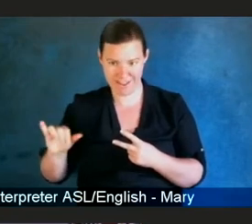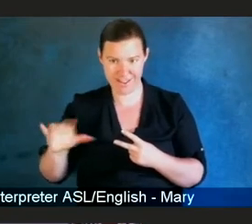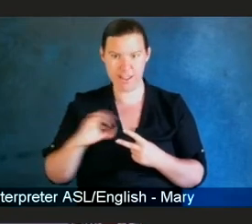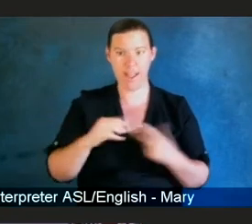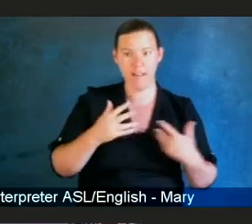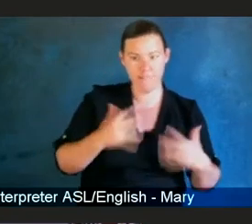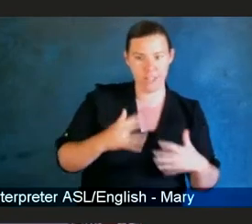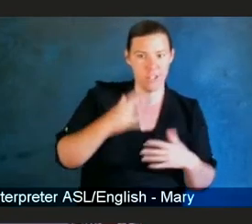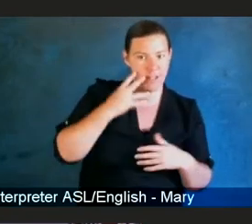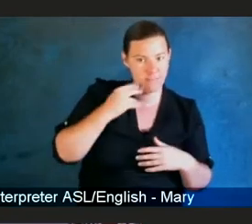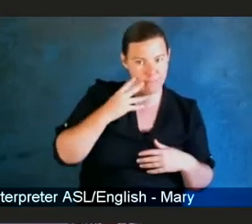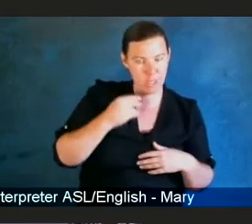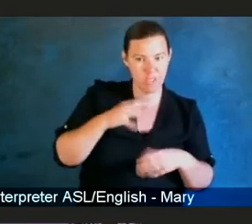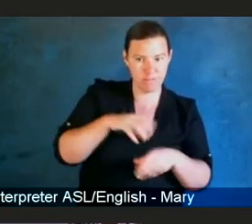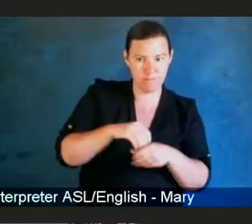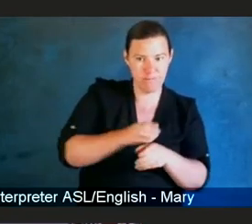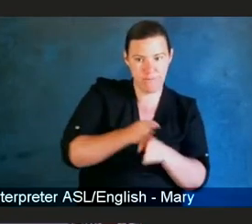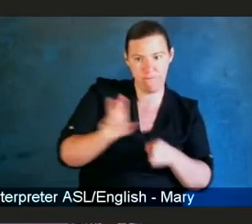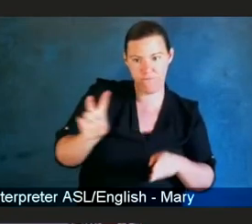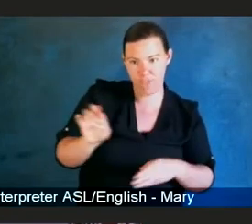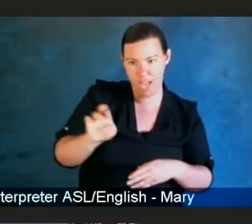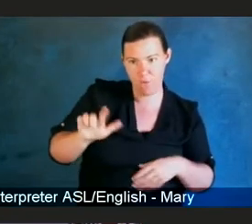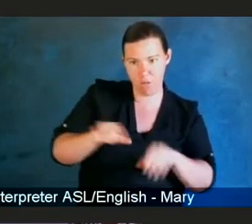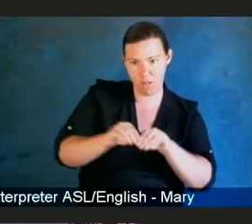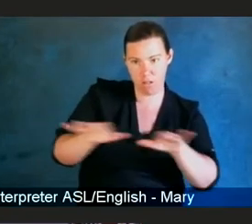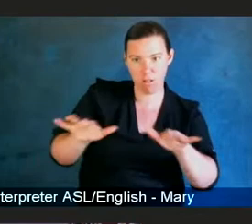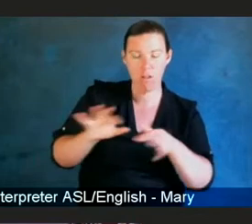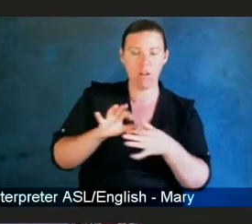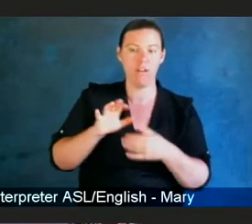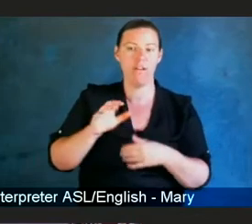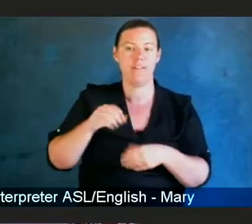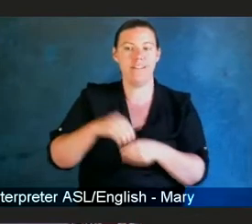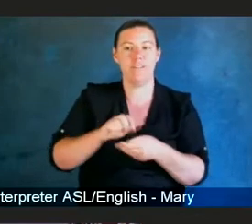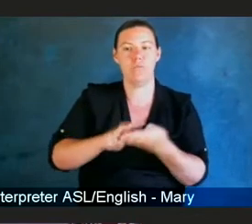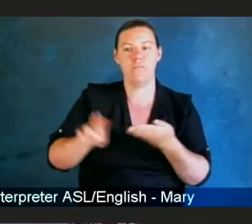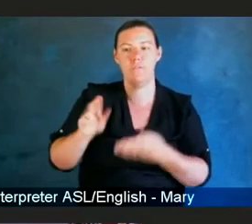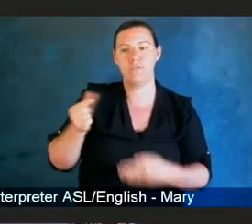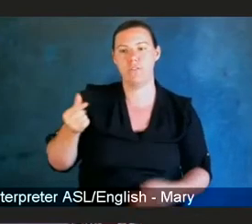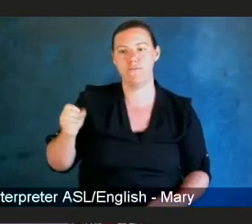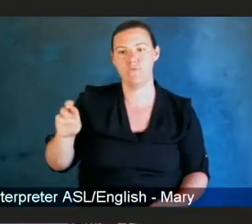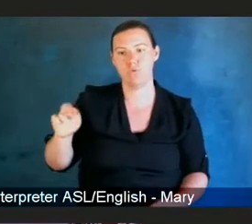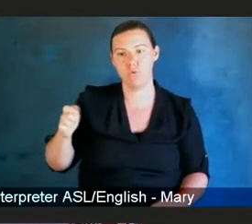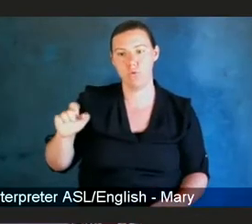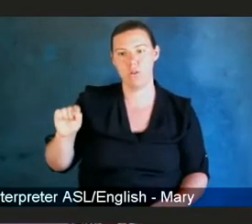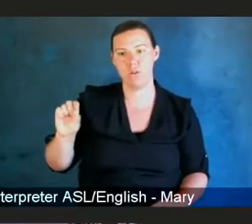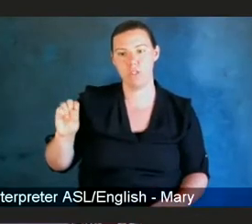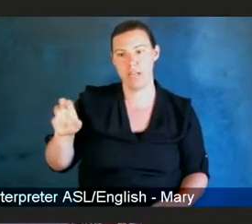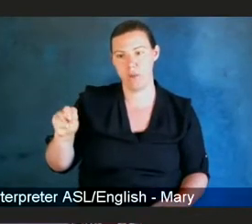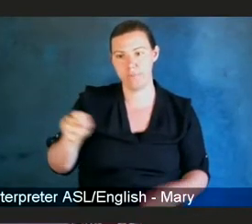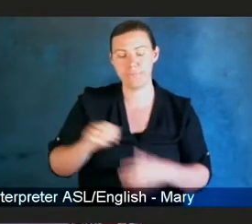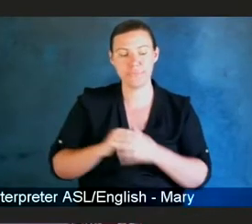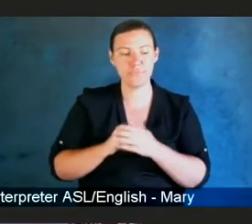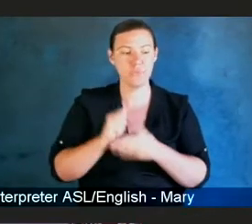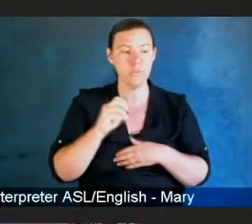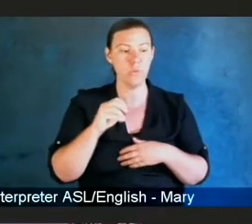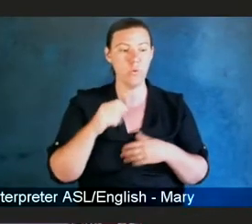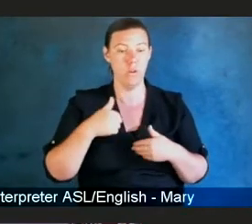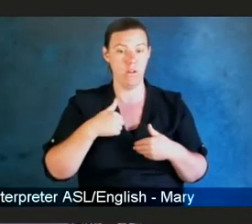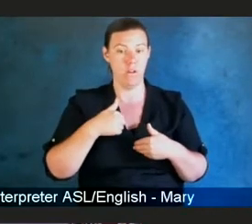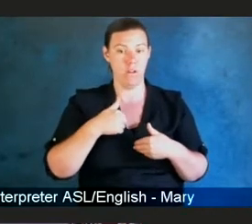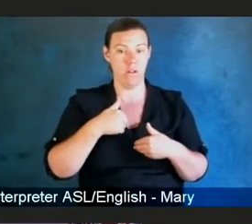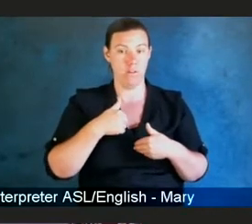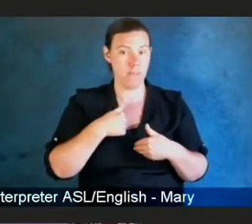that was of great interest to me. One, how you conduct high-quality clinical trials